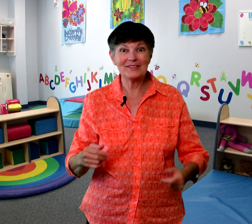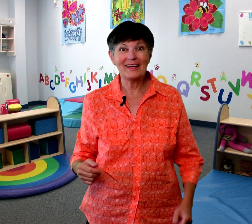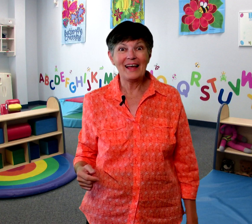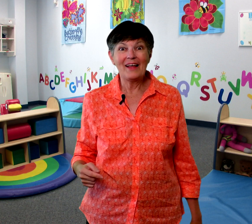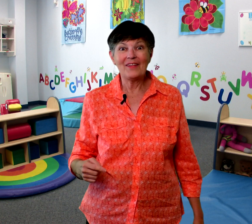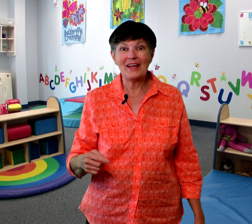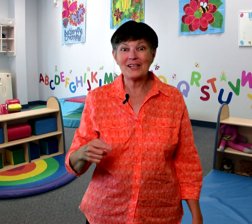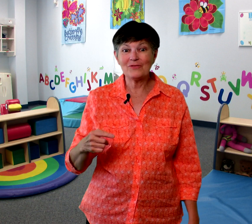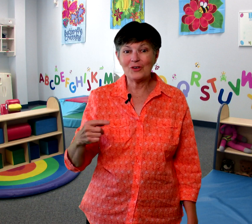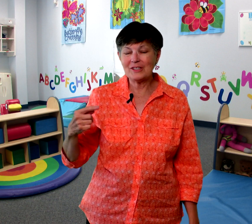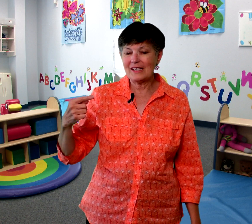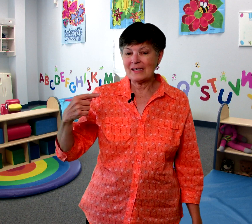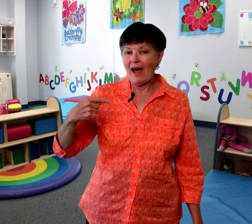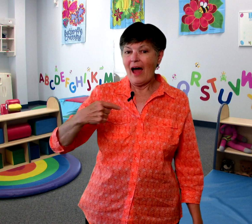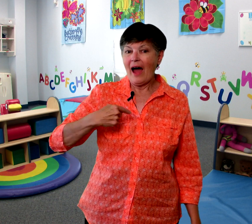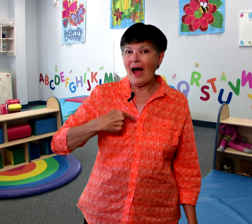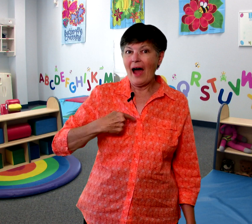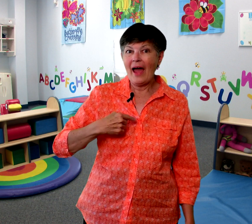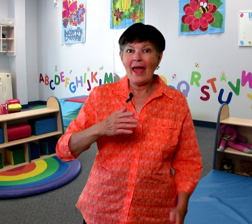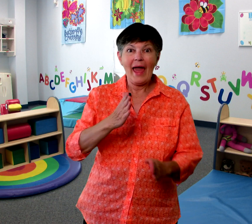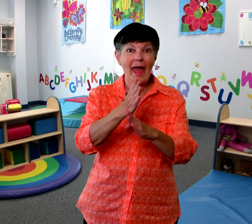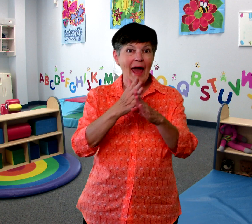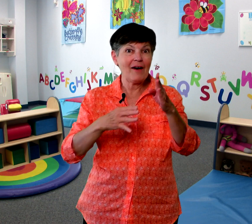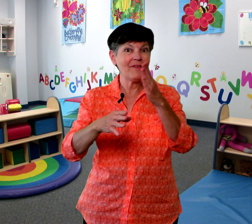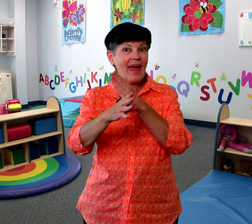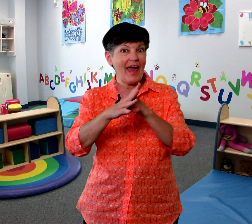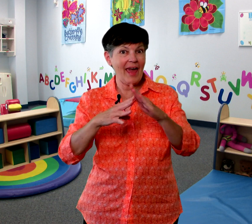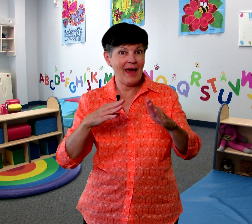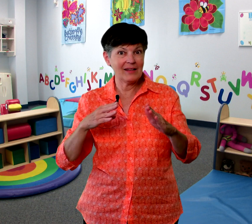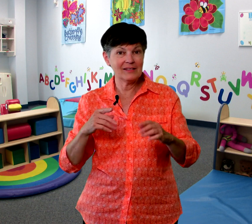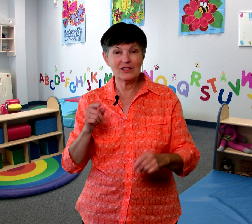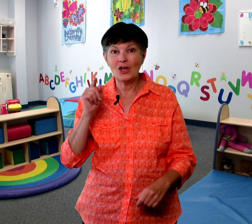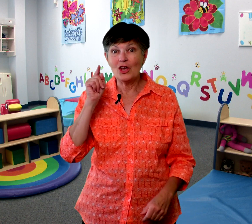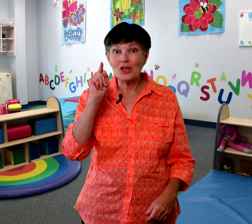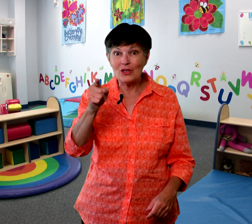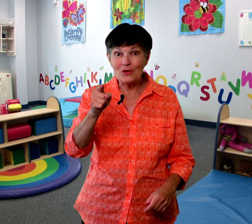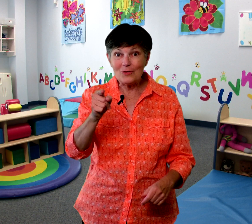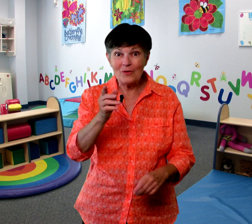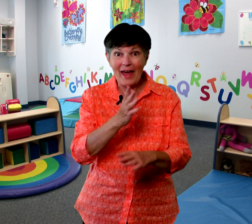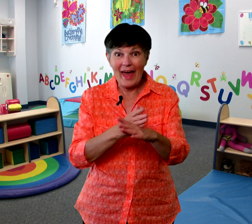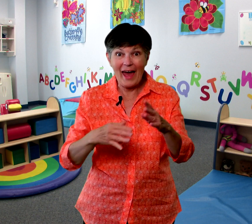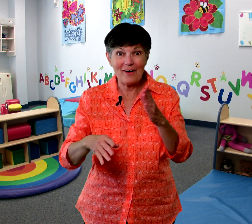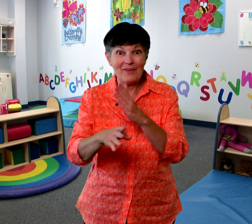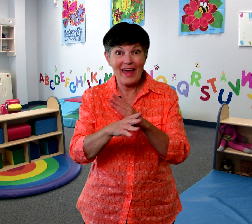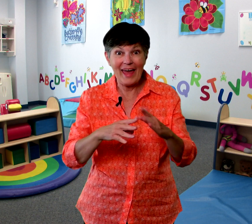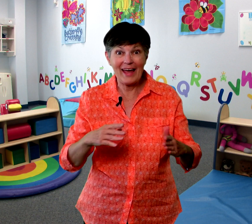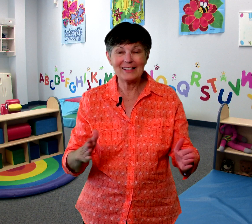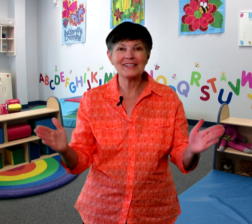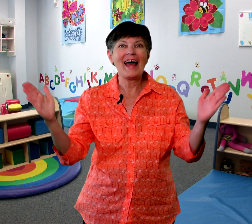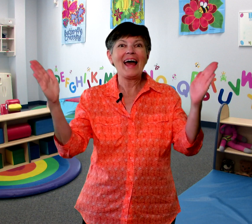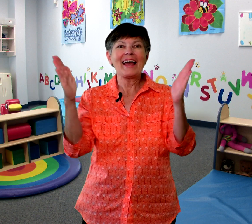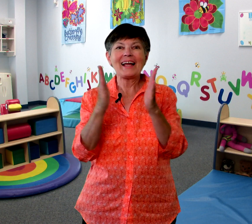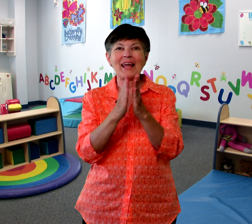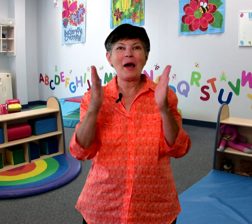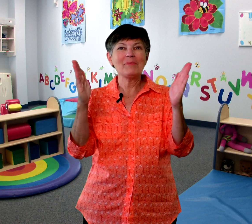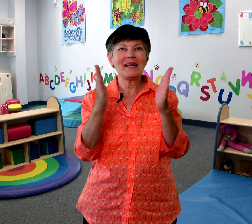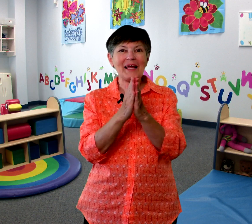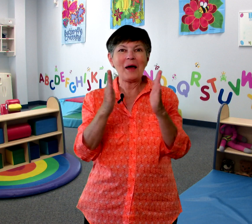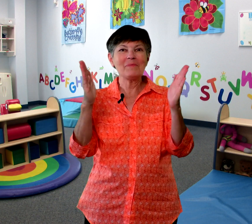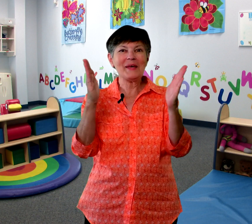the next verse is I have hands you have hands clappy clappy